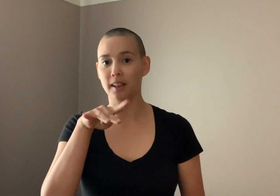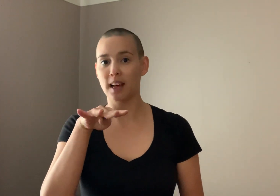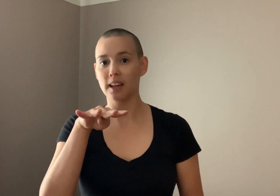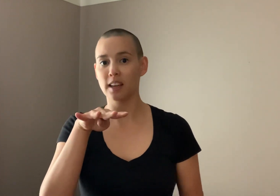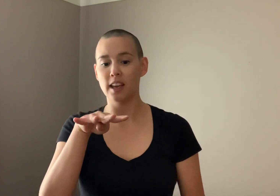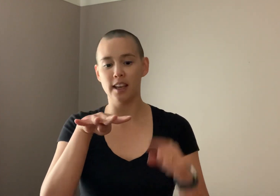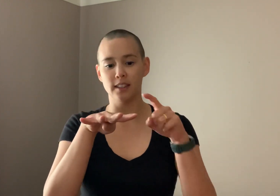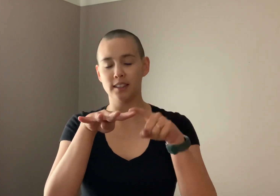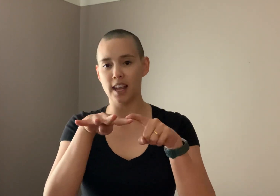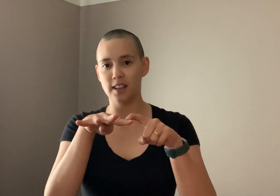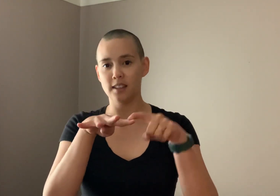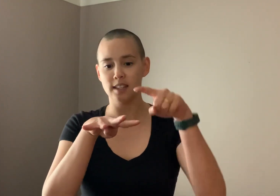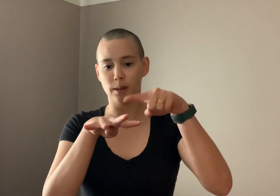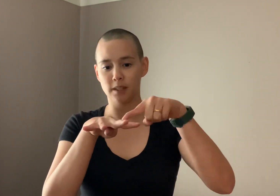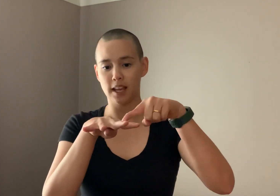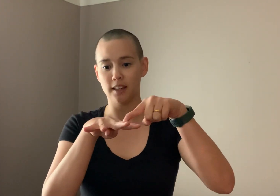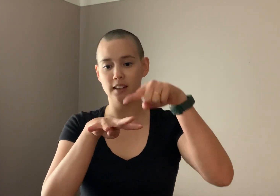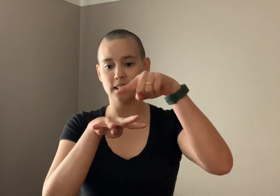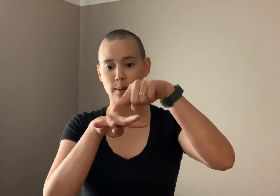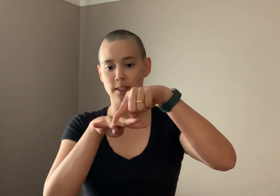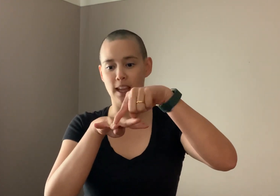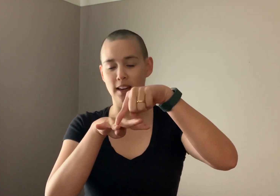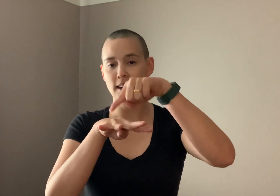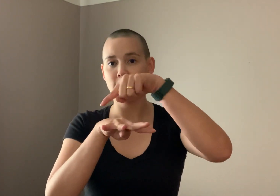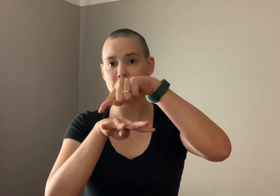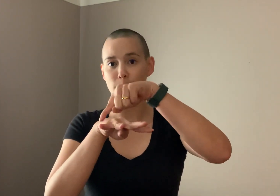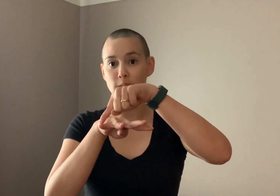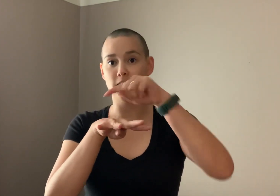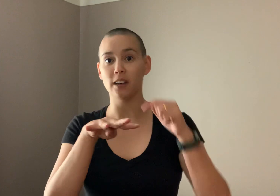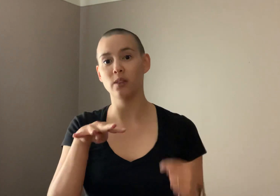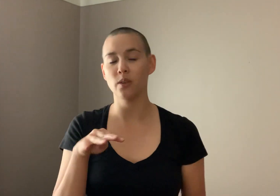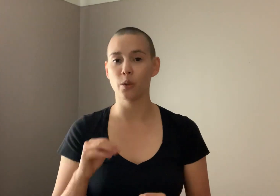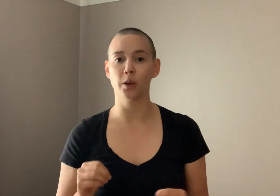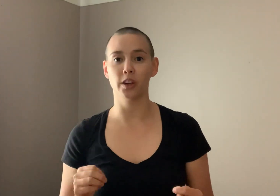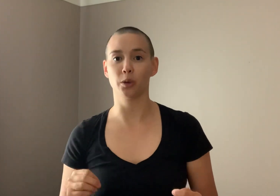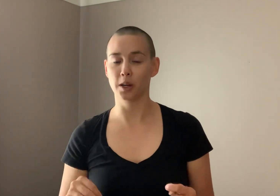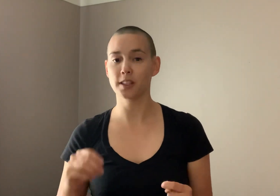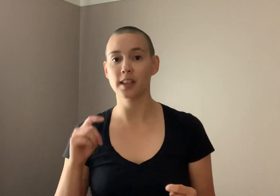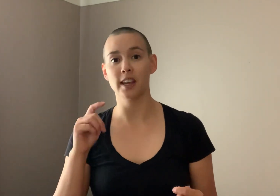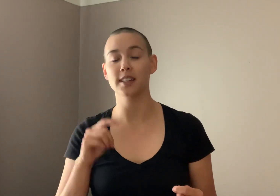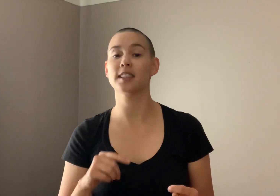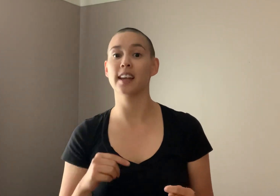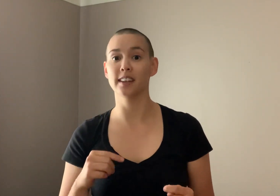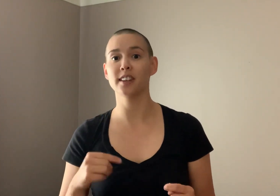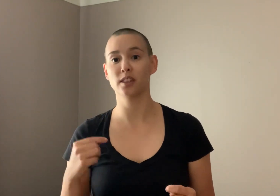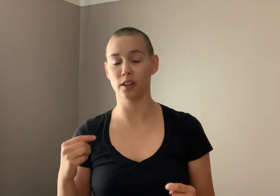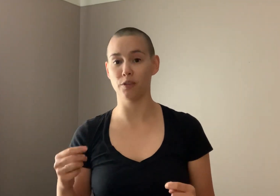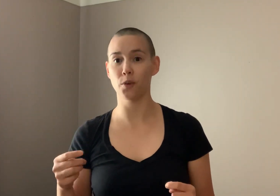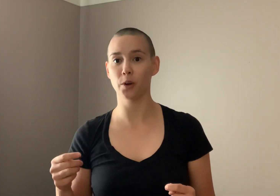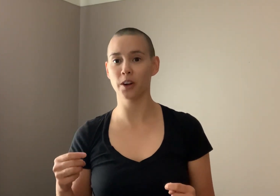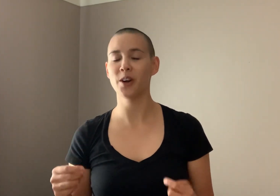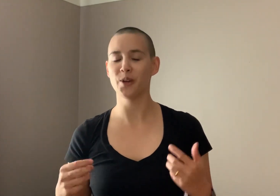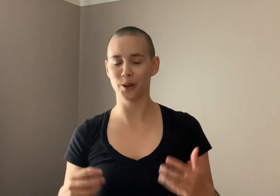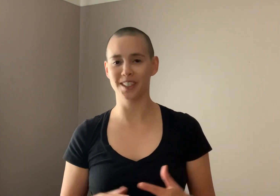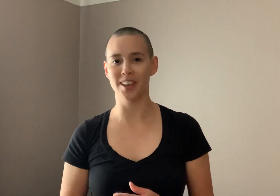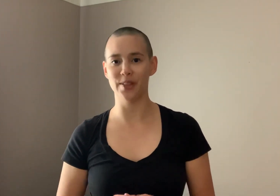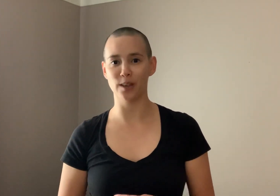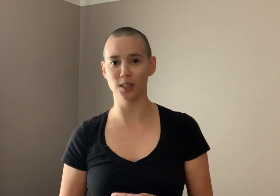lock is ten times ten times ten times ten. Or in other words it's ten to the four or ten thousand